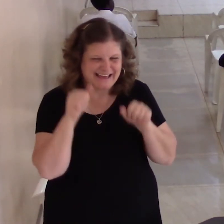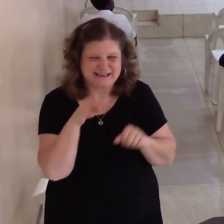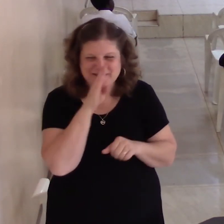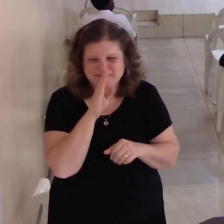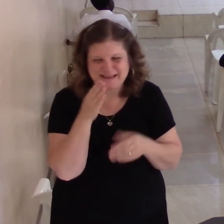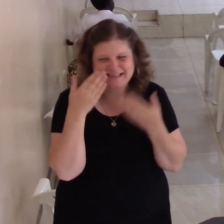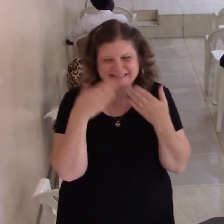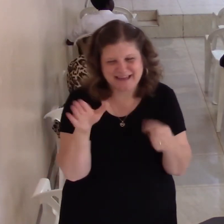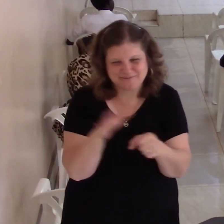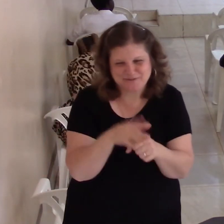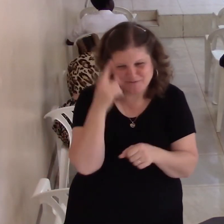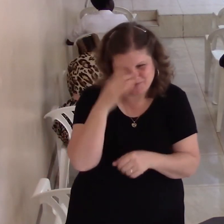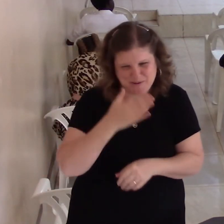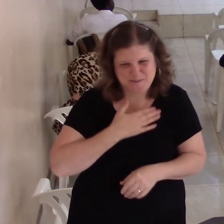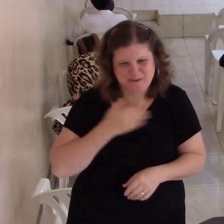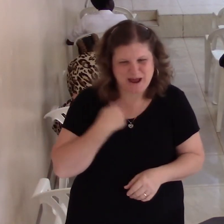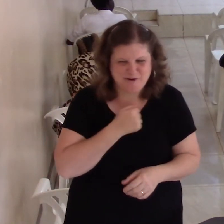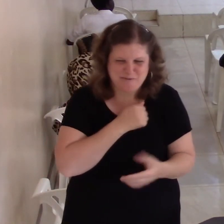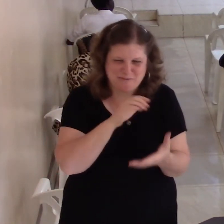That's it. I played football.